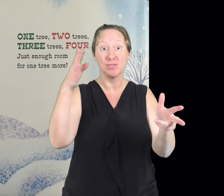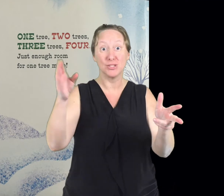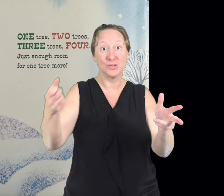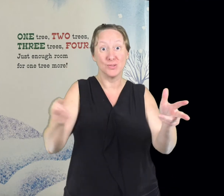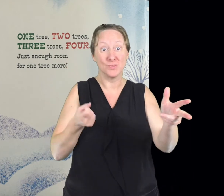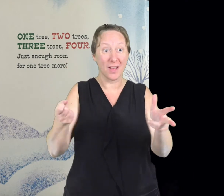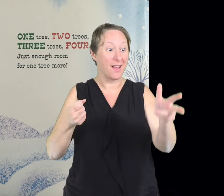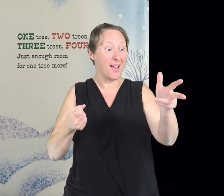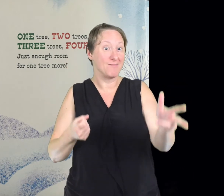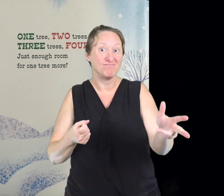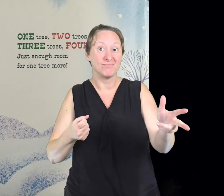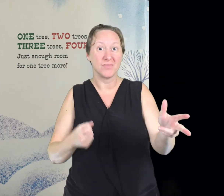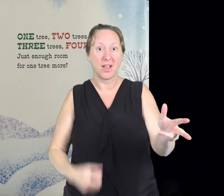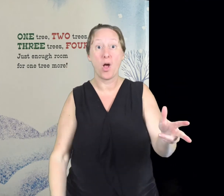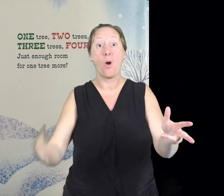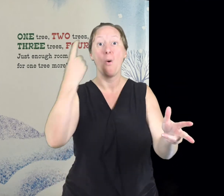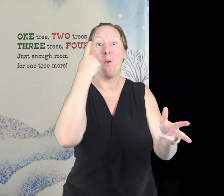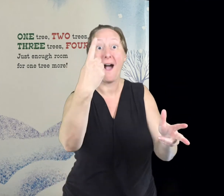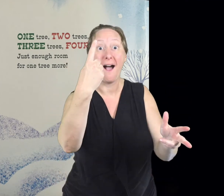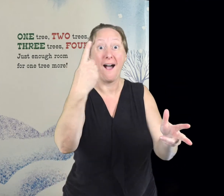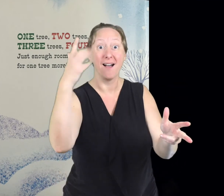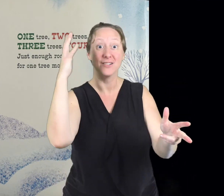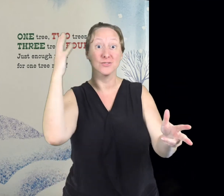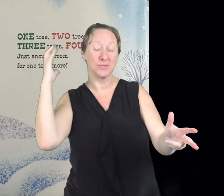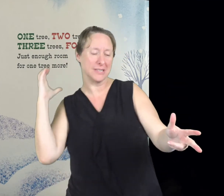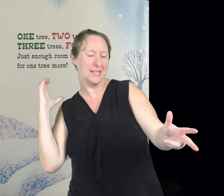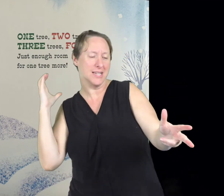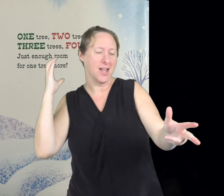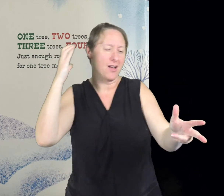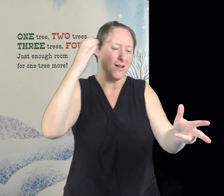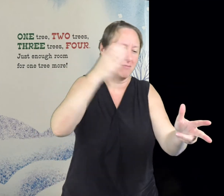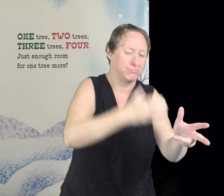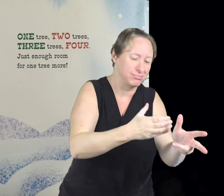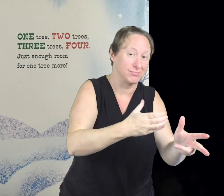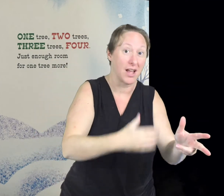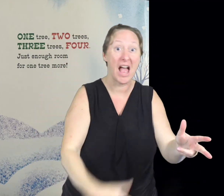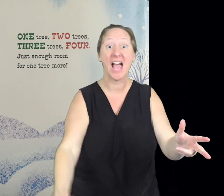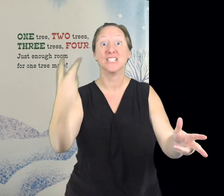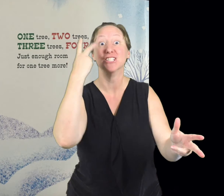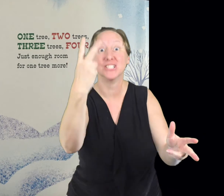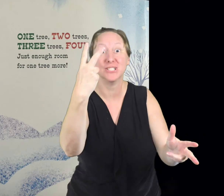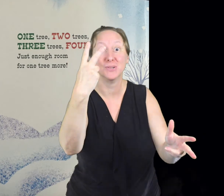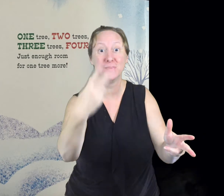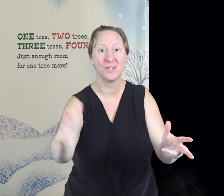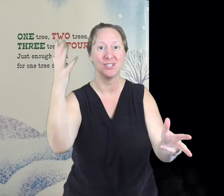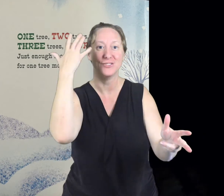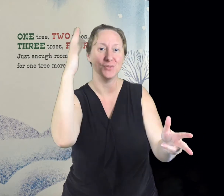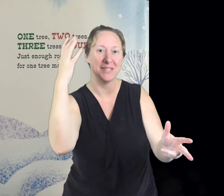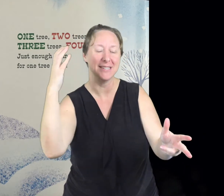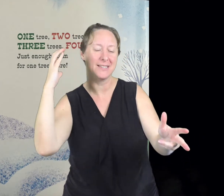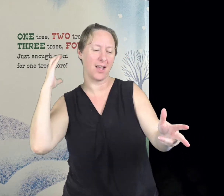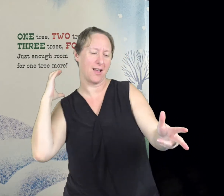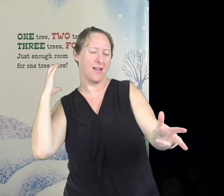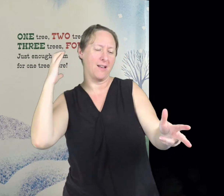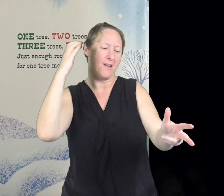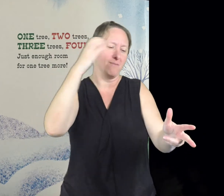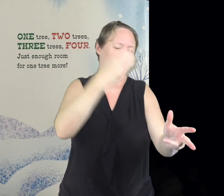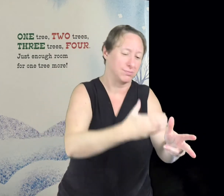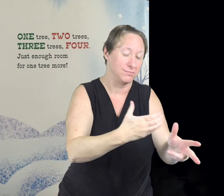one tree two trees three trees four just enough room for one tree